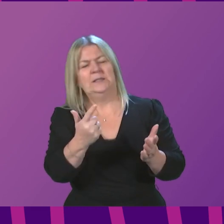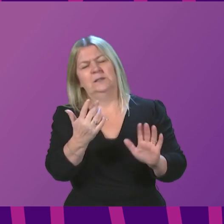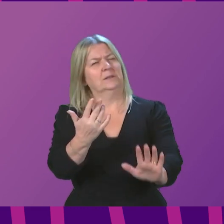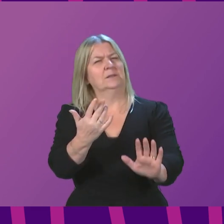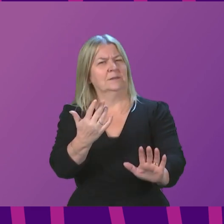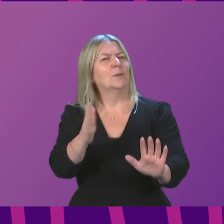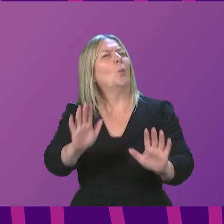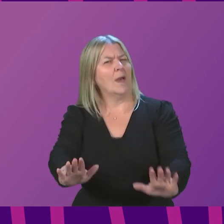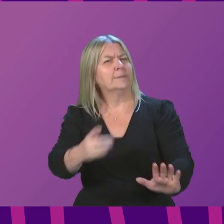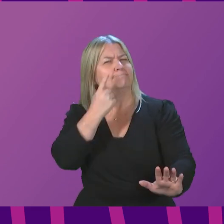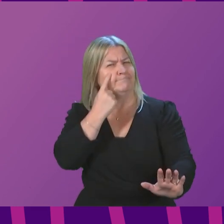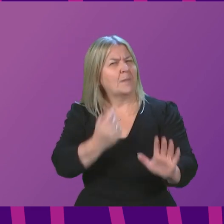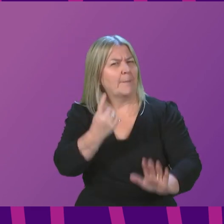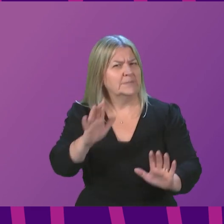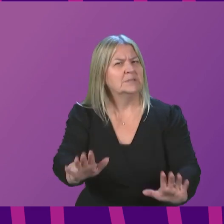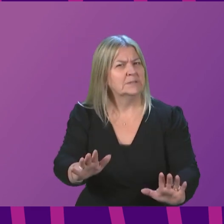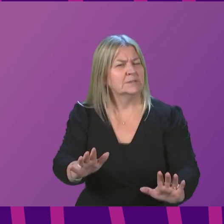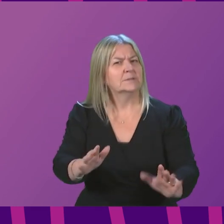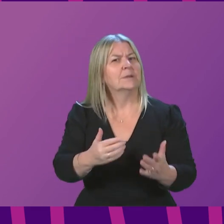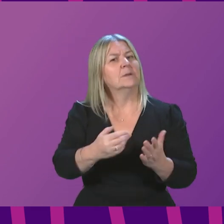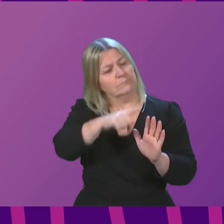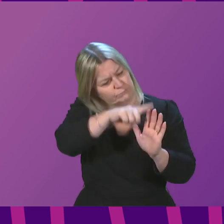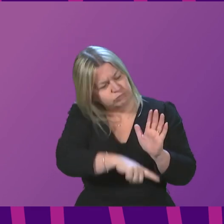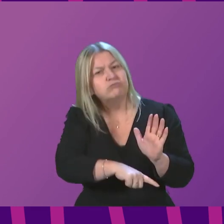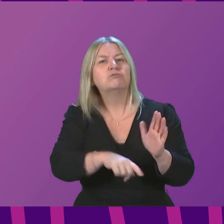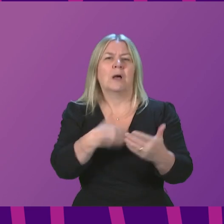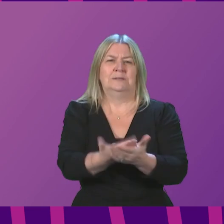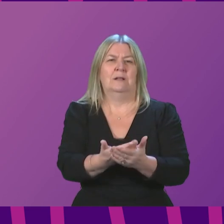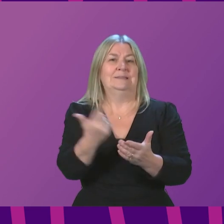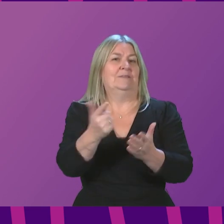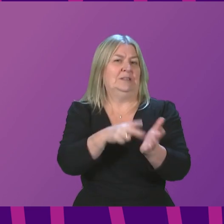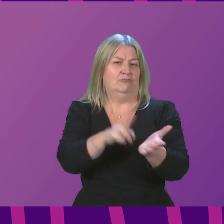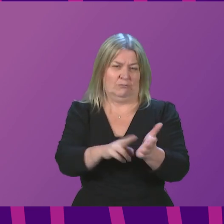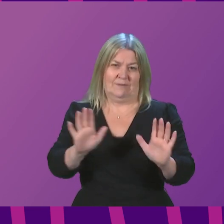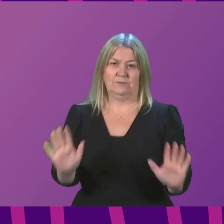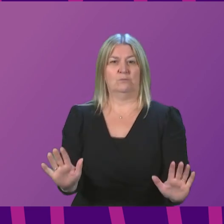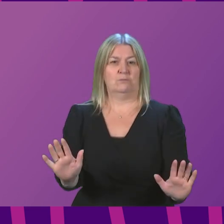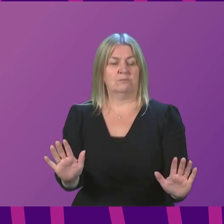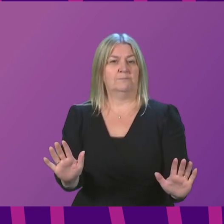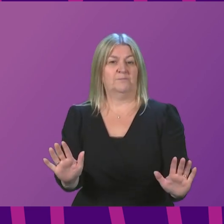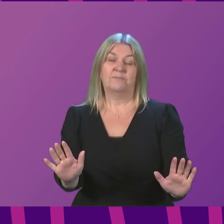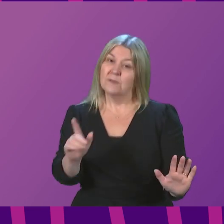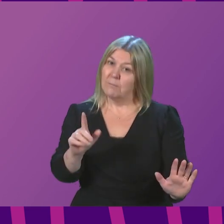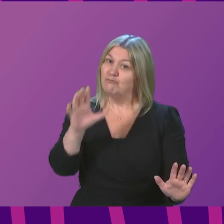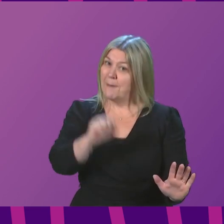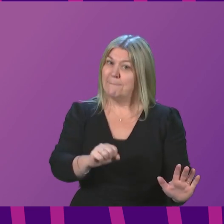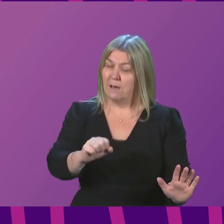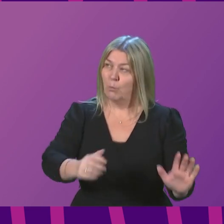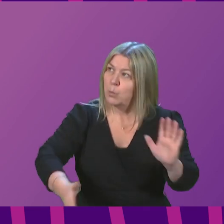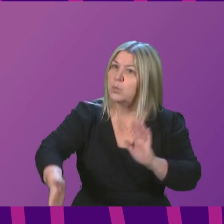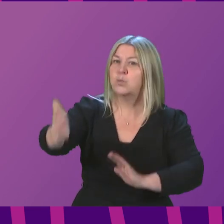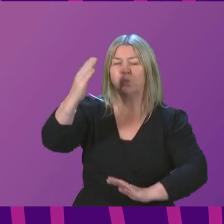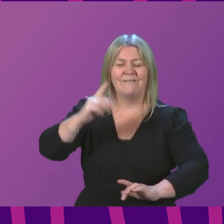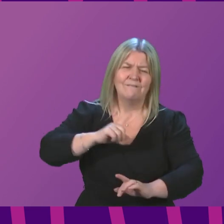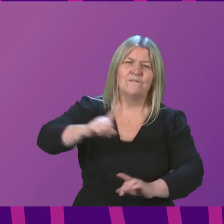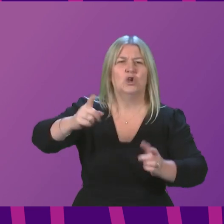that these protections are in place only until the 17th of January. But, as has been the case since day one of this pandemic, we have to